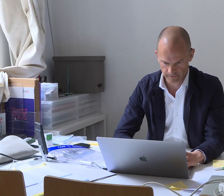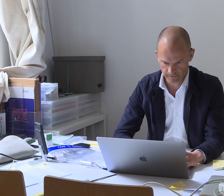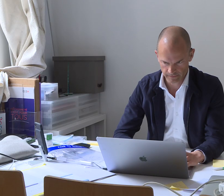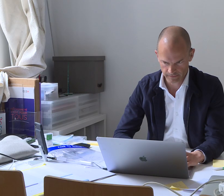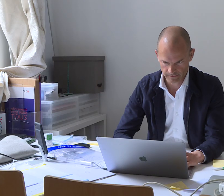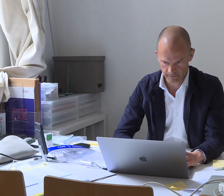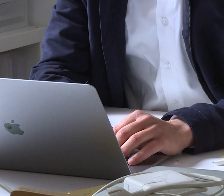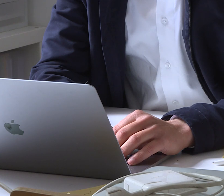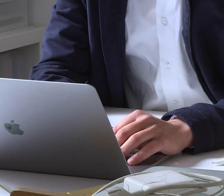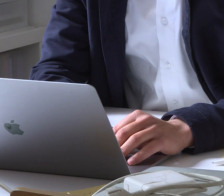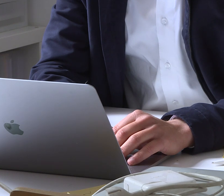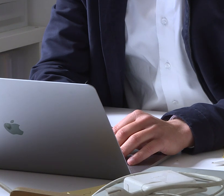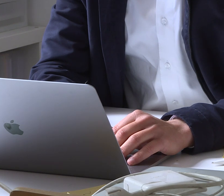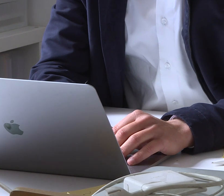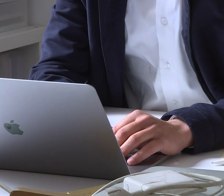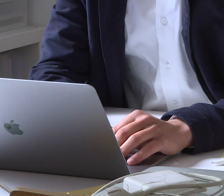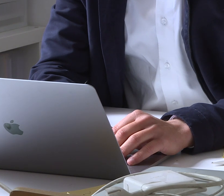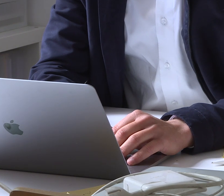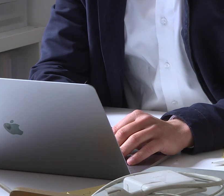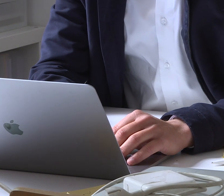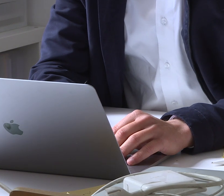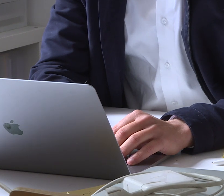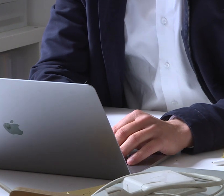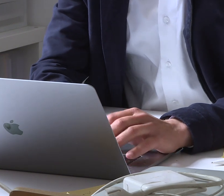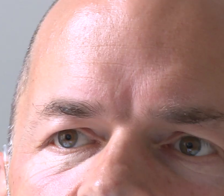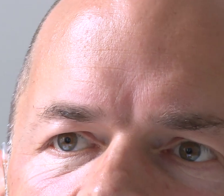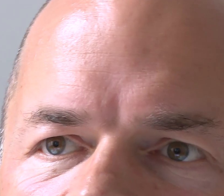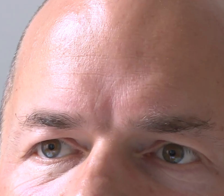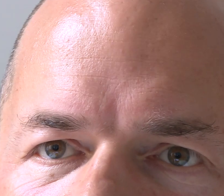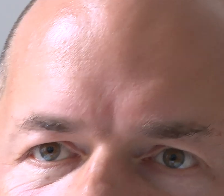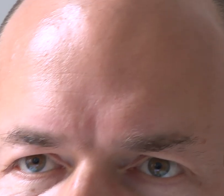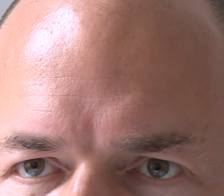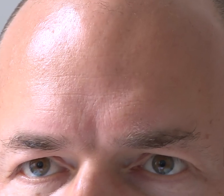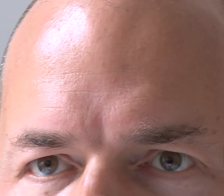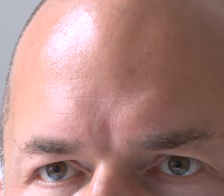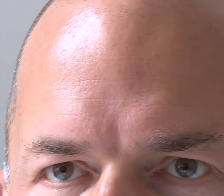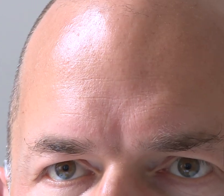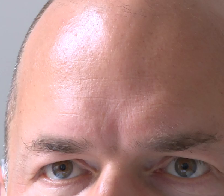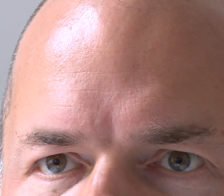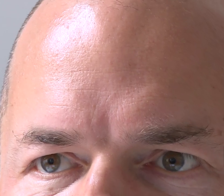Disabled People says that masks drastically hinder communication. This whether you can lip read or not.